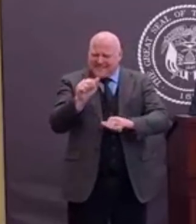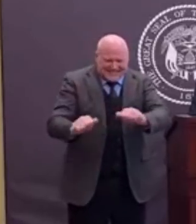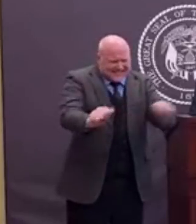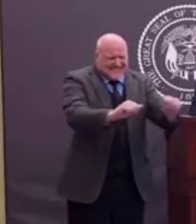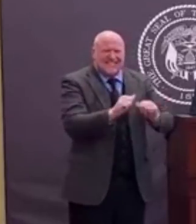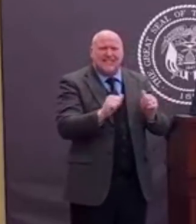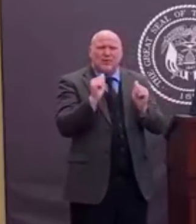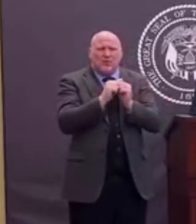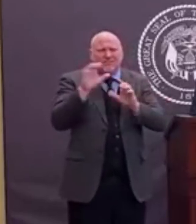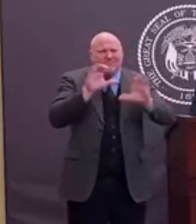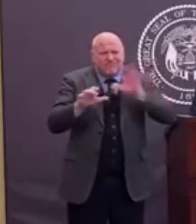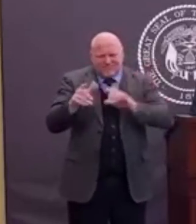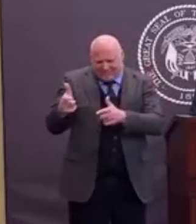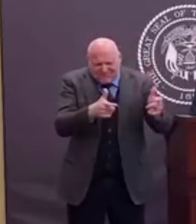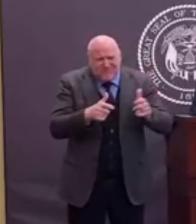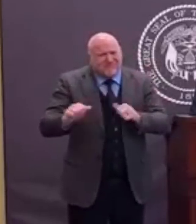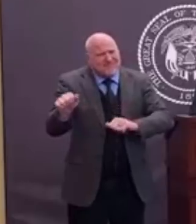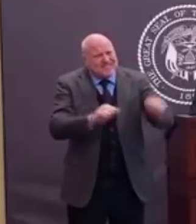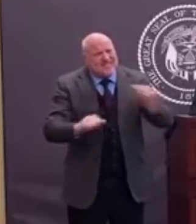switches, handles,